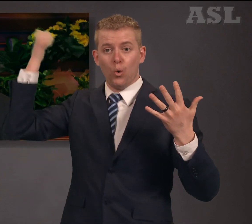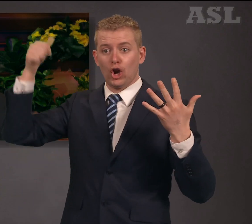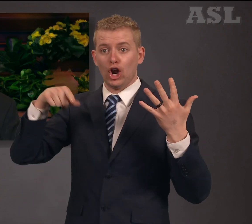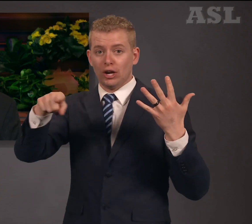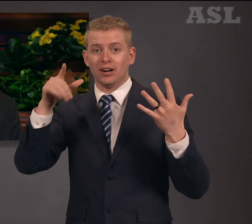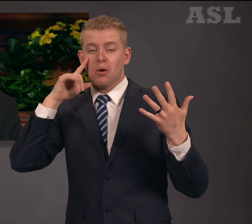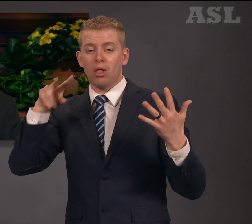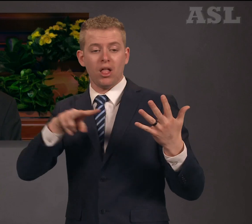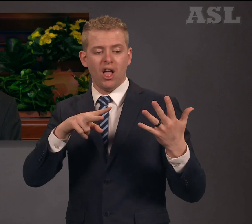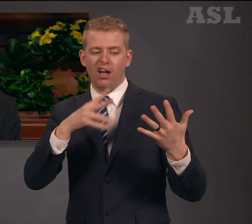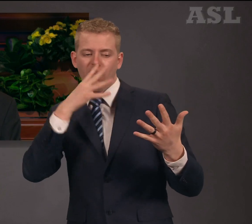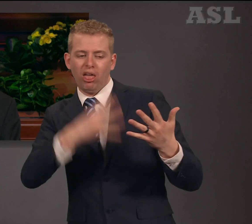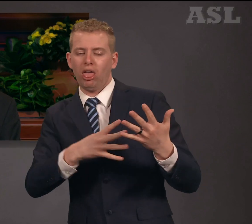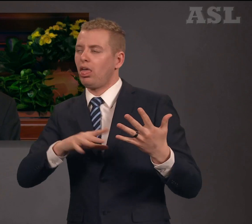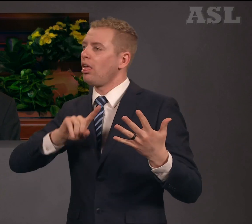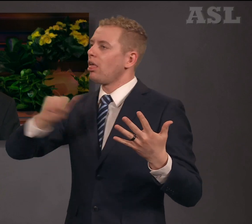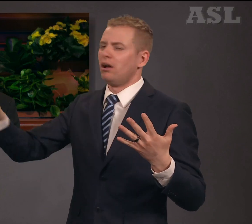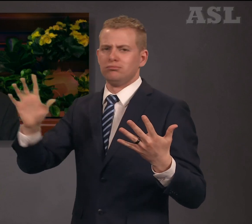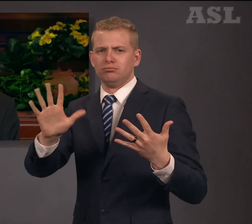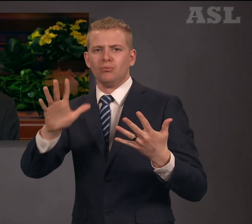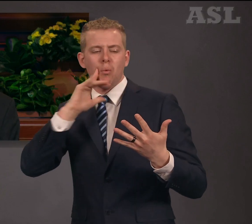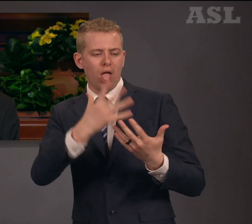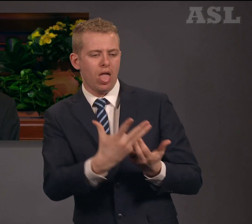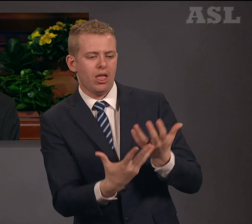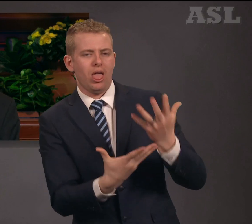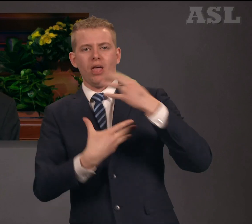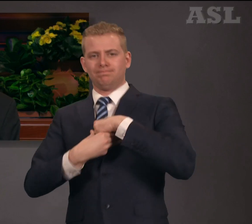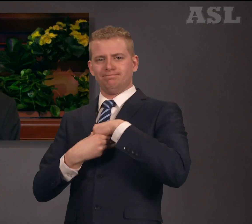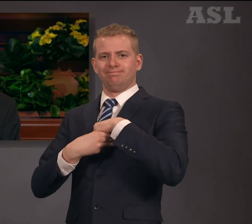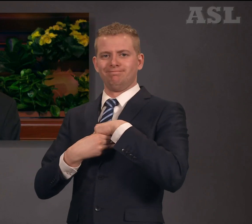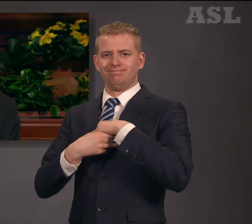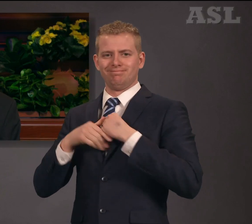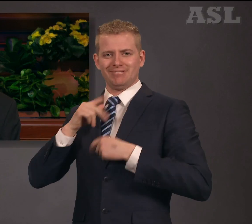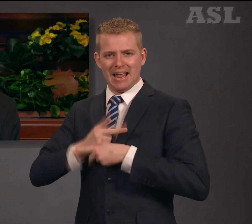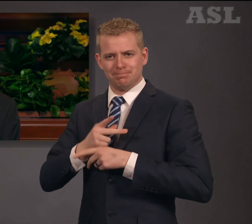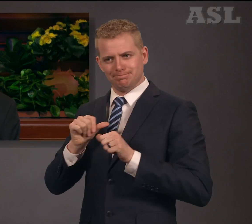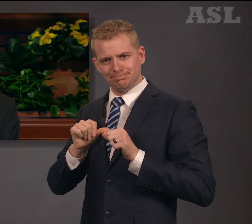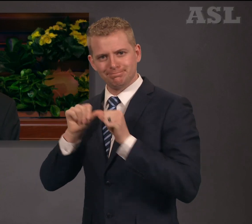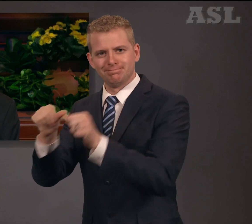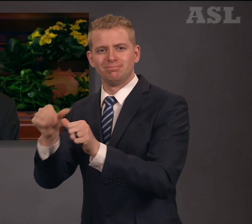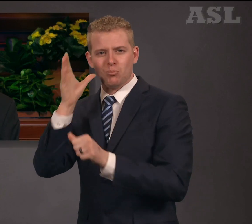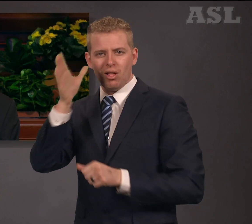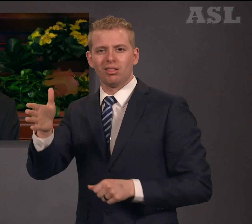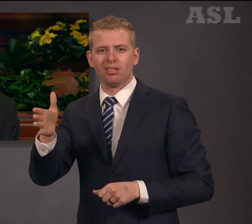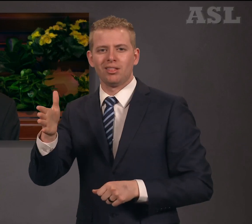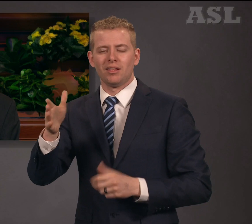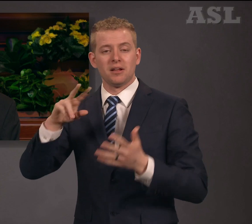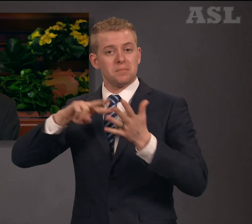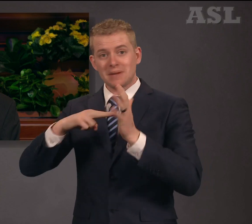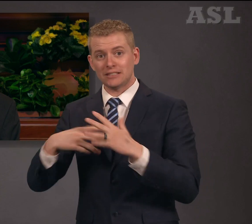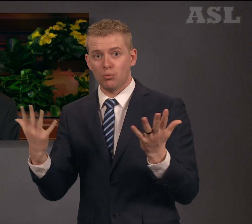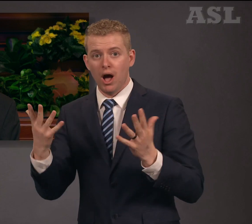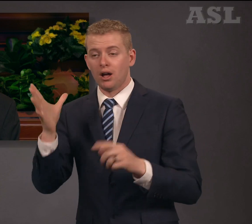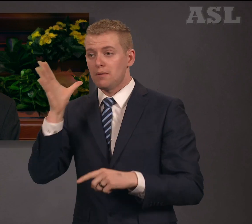It will require the one charged with the child's care and nurturing